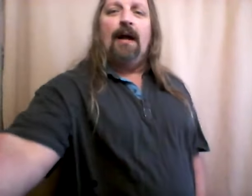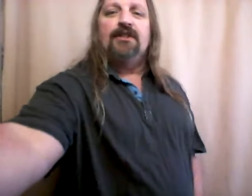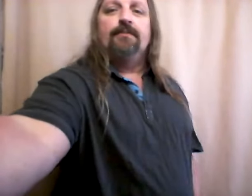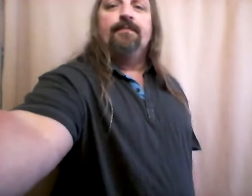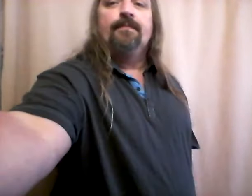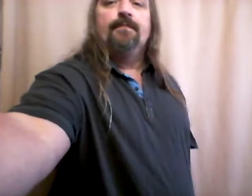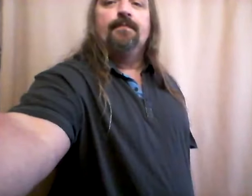for watching.